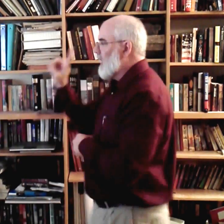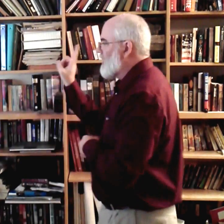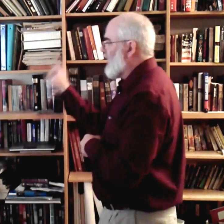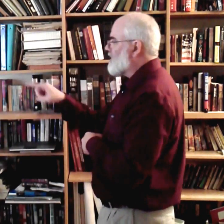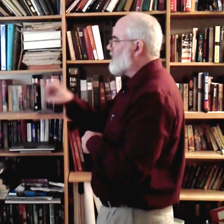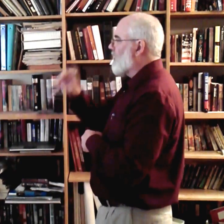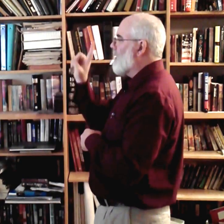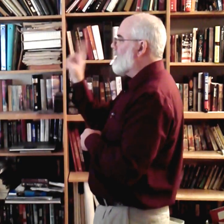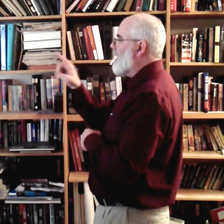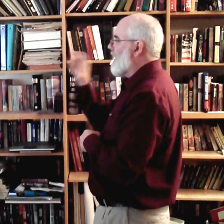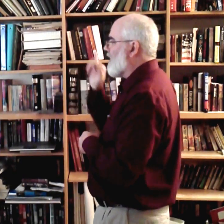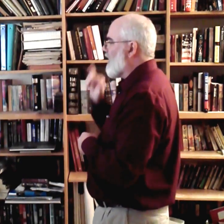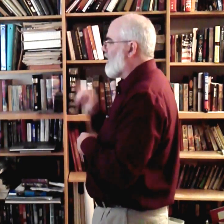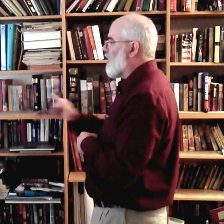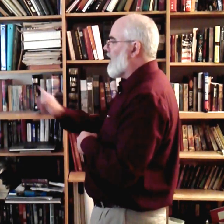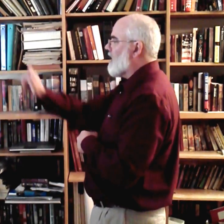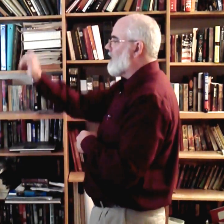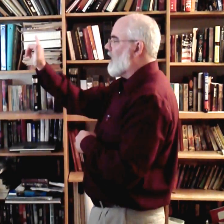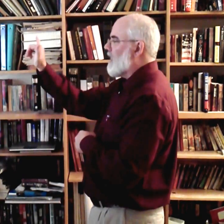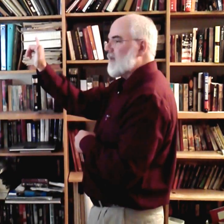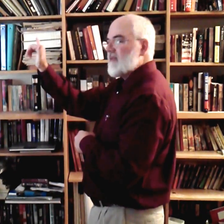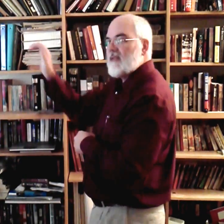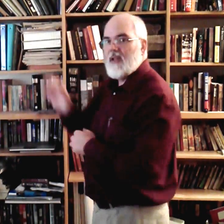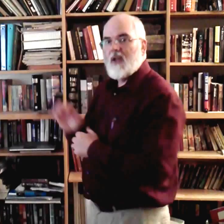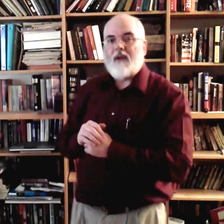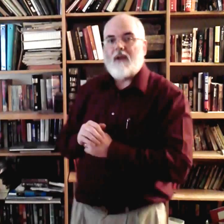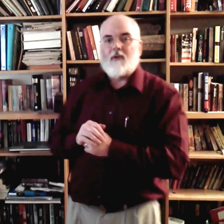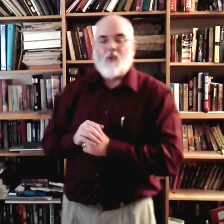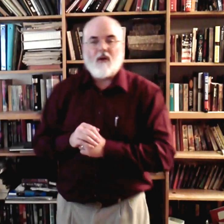A circle in the air and a Y hand going out. Forevermore.